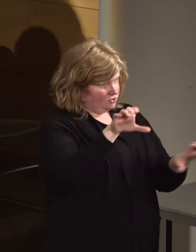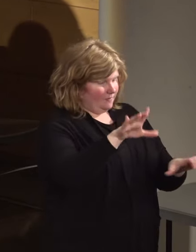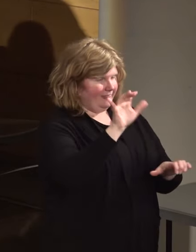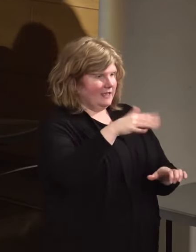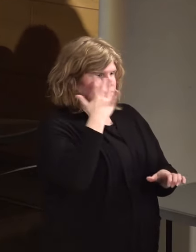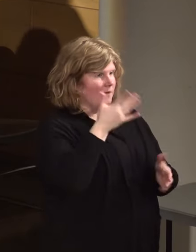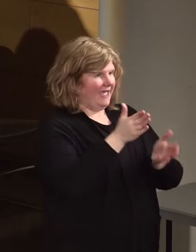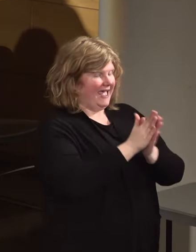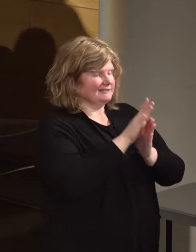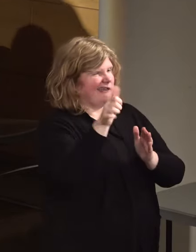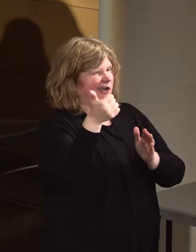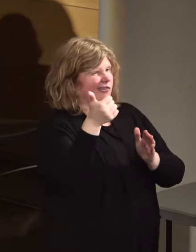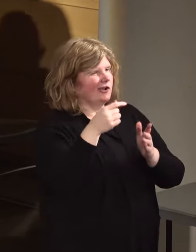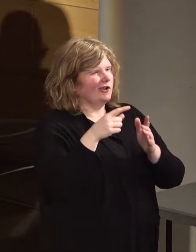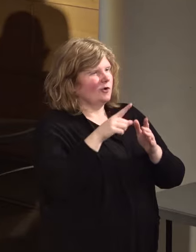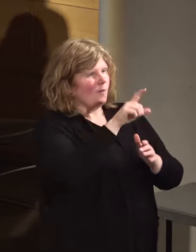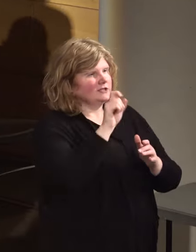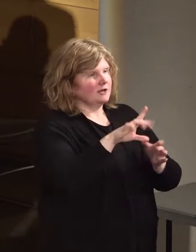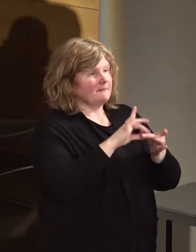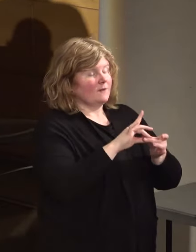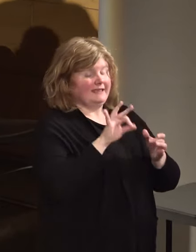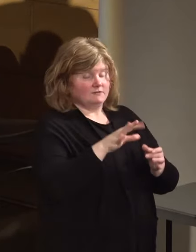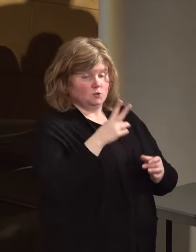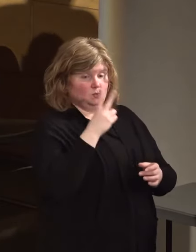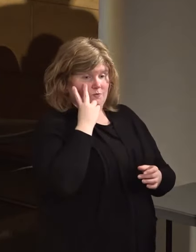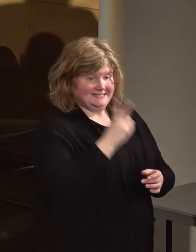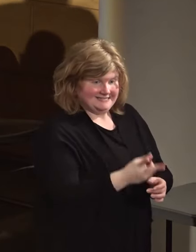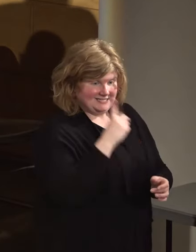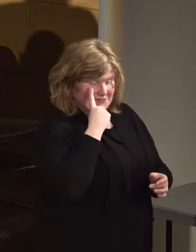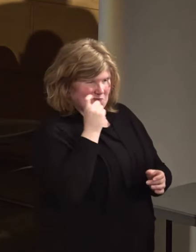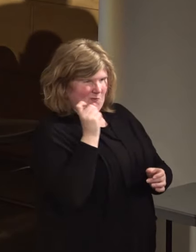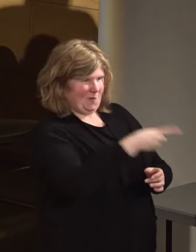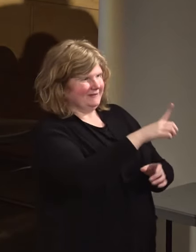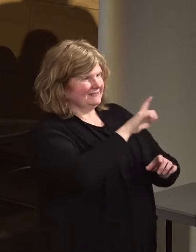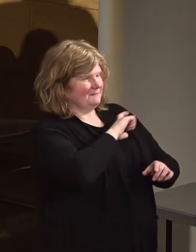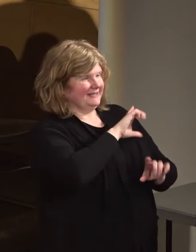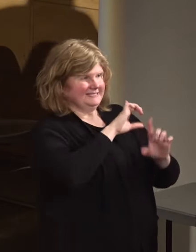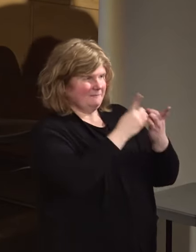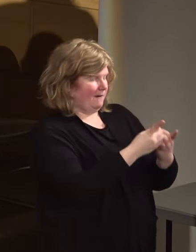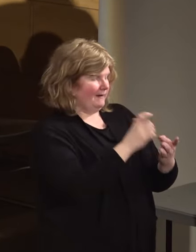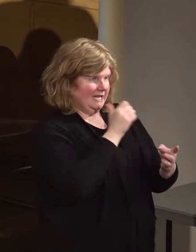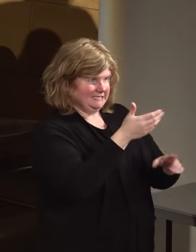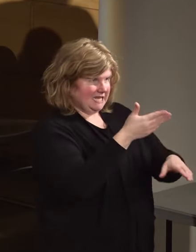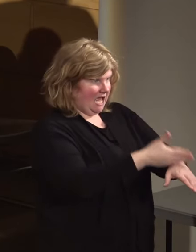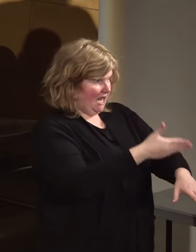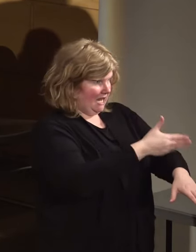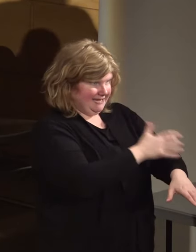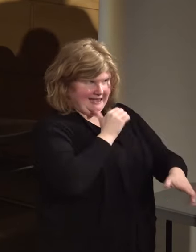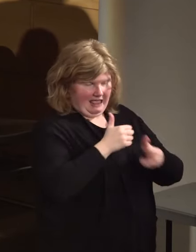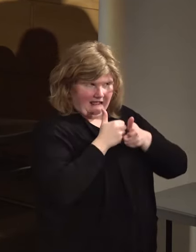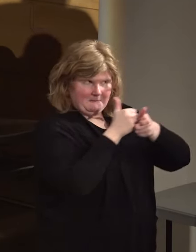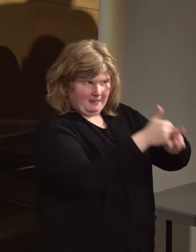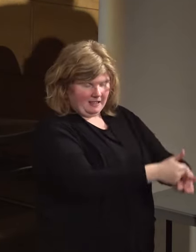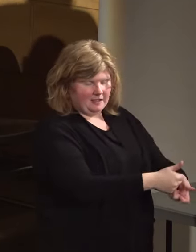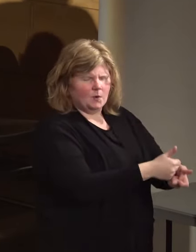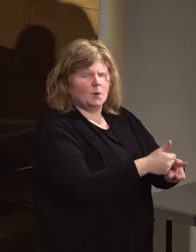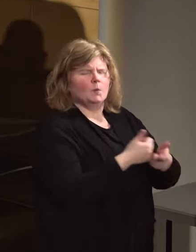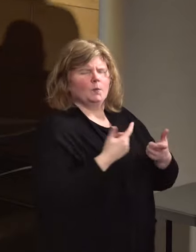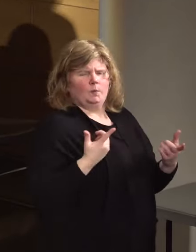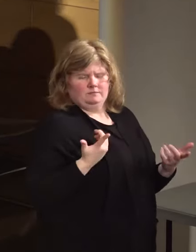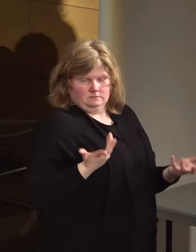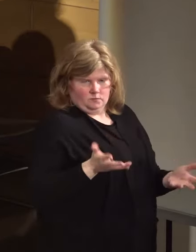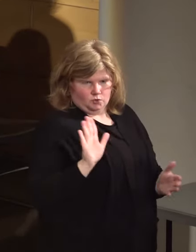other question about, if you see that the police department is not in compliance, what is